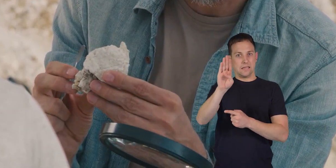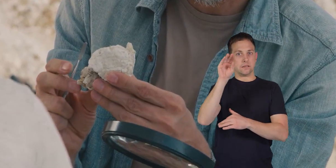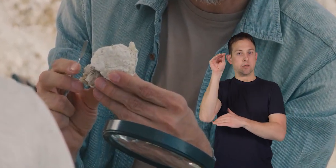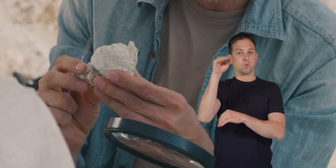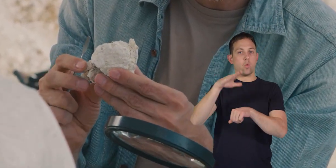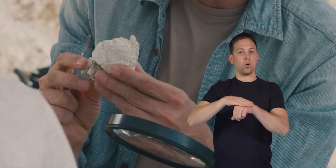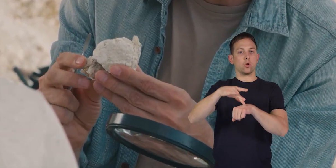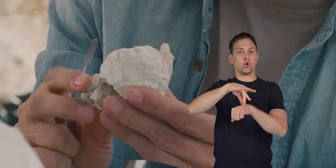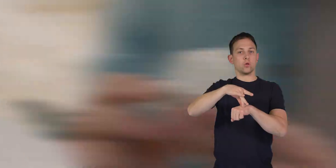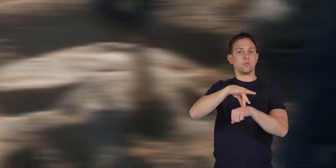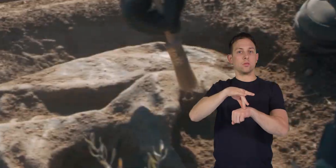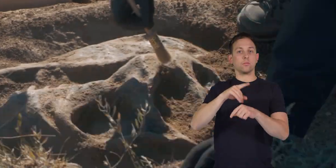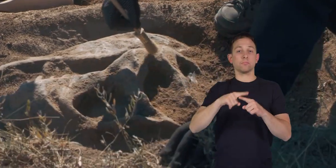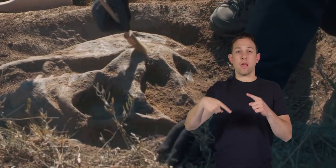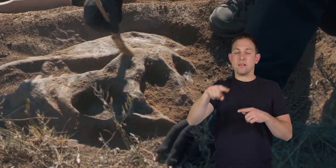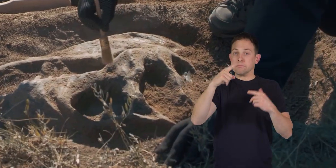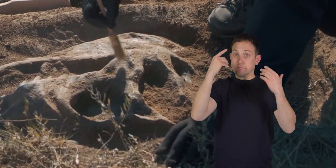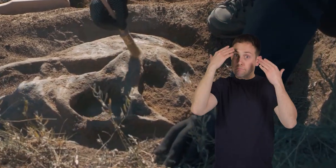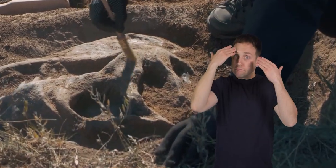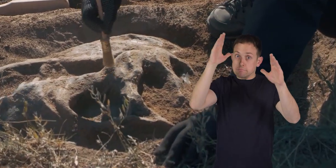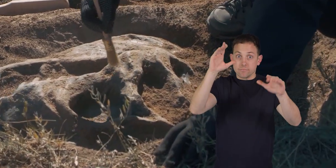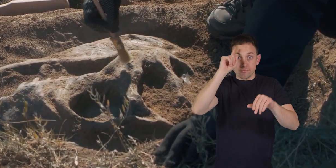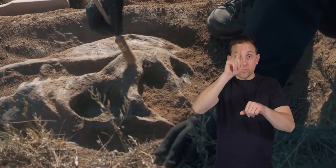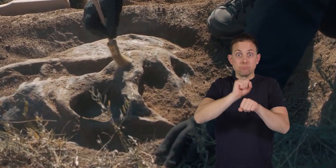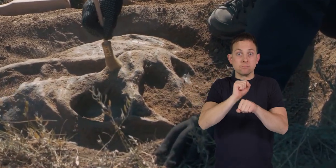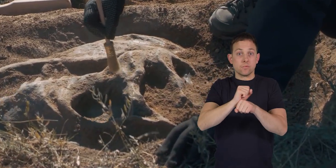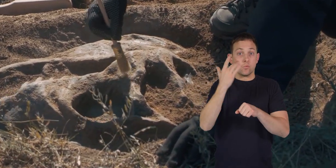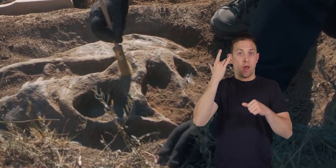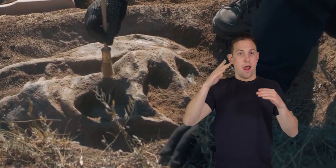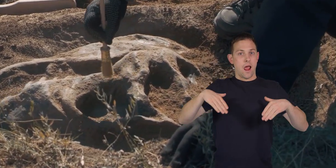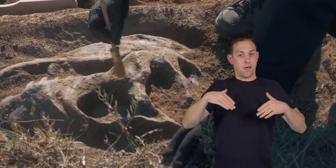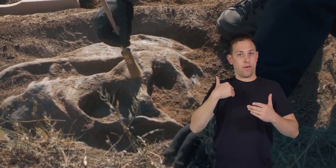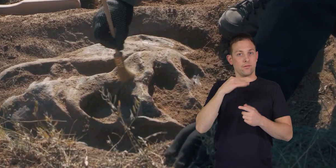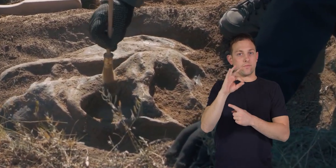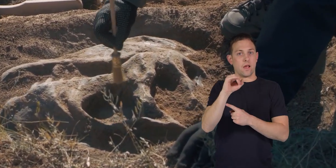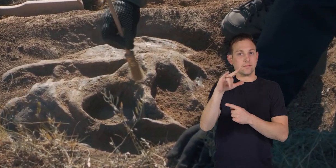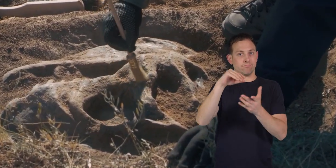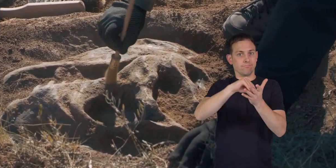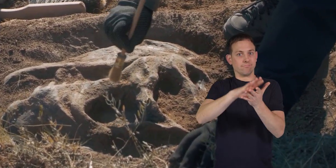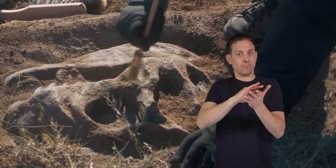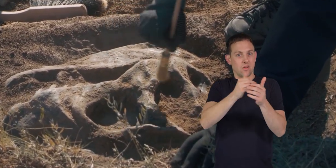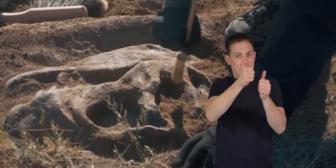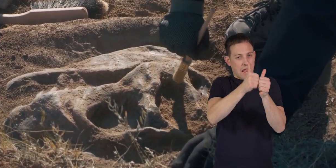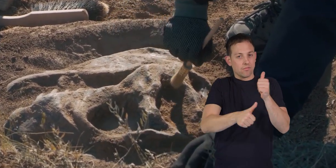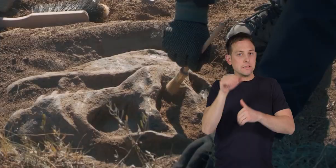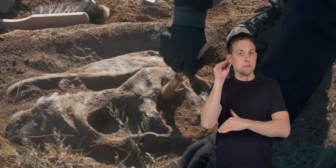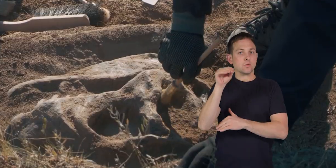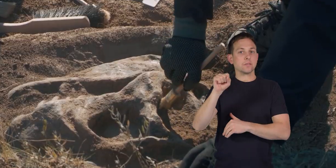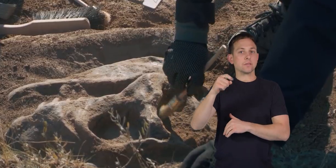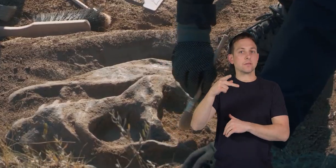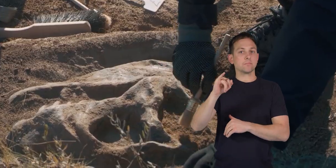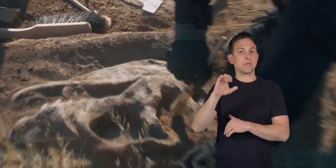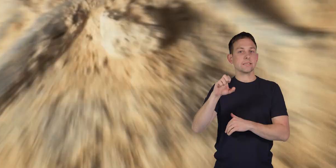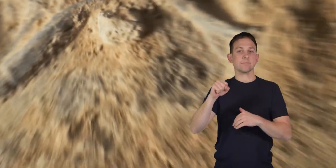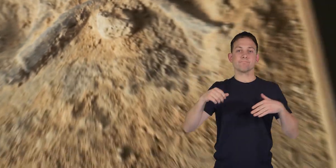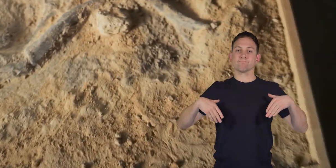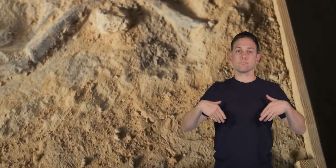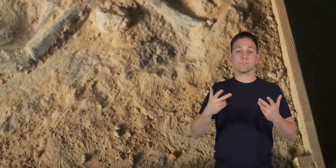on Earth. But they don't know for sure, because there isn't a fossil record of every dinosaur species. What